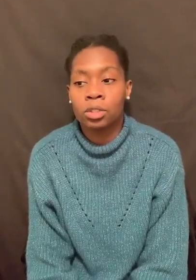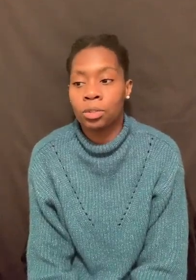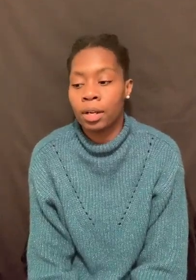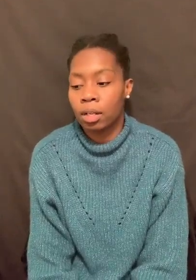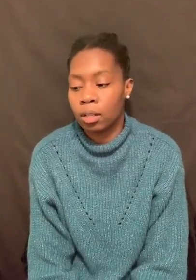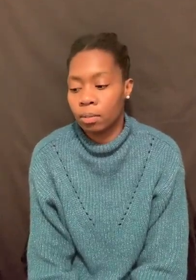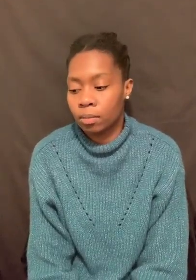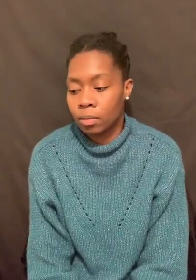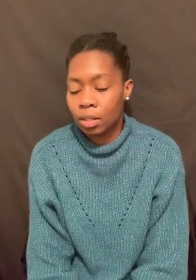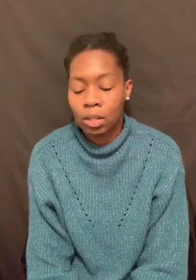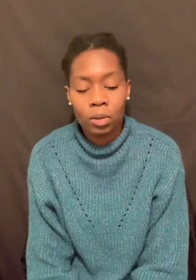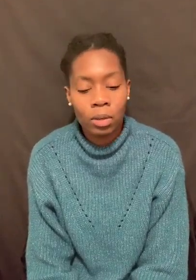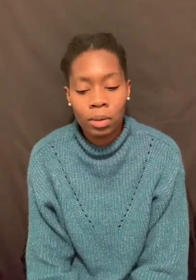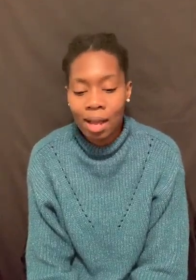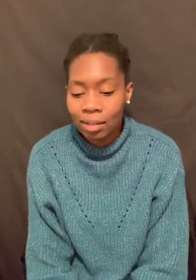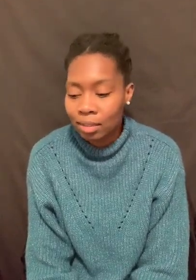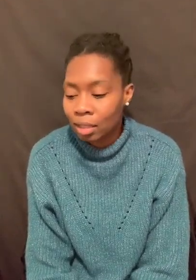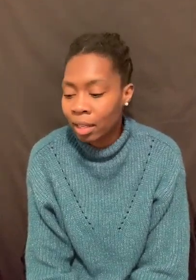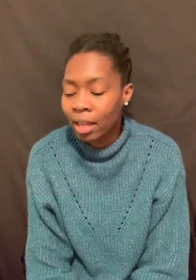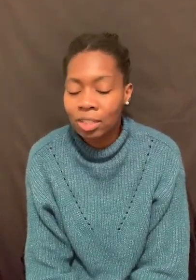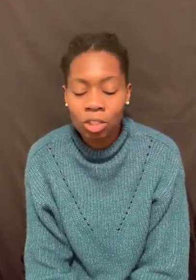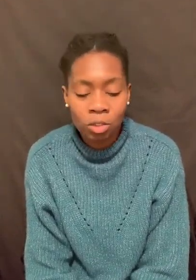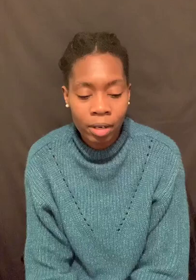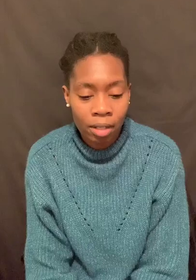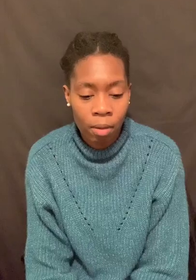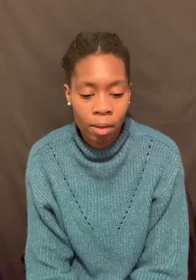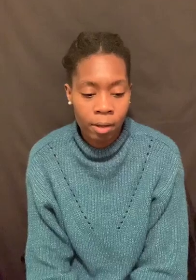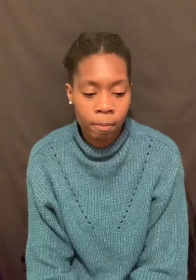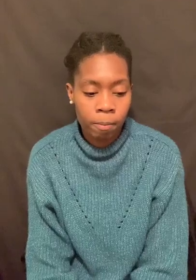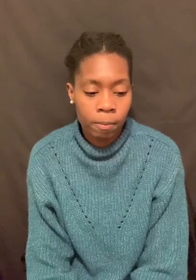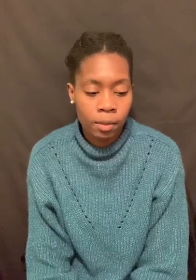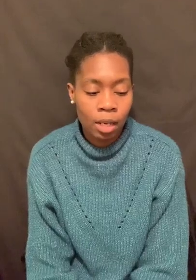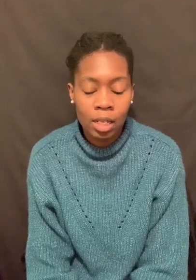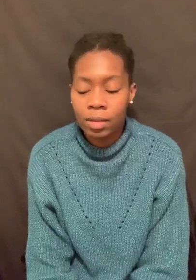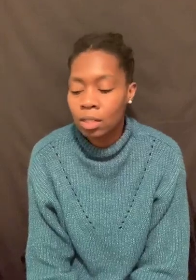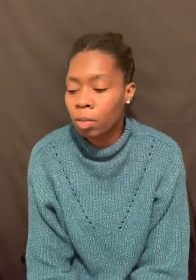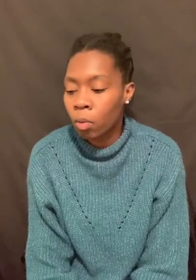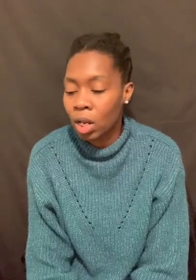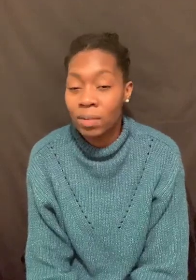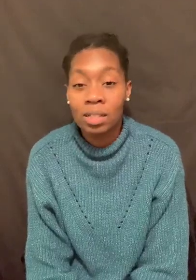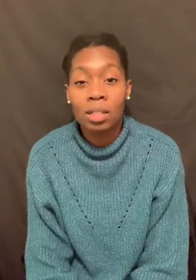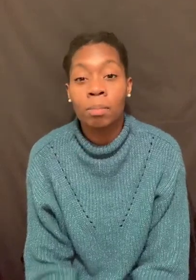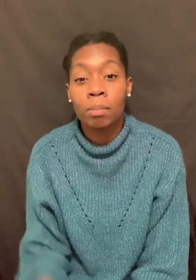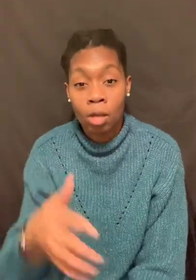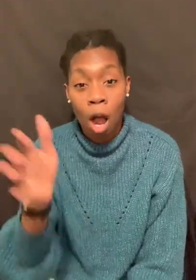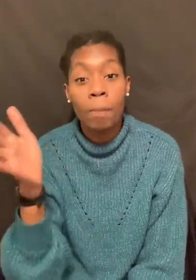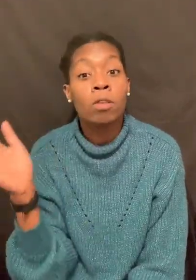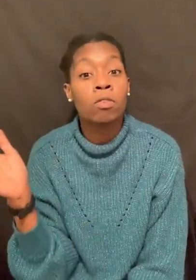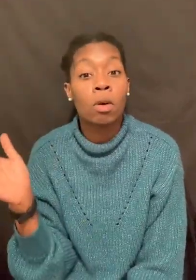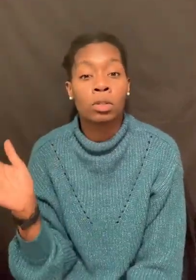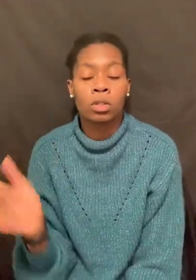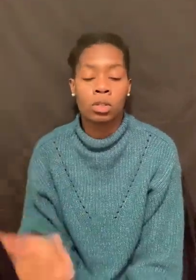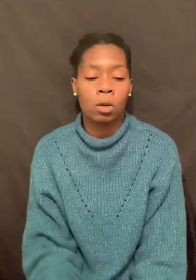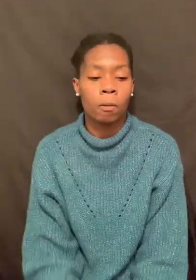drink. Do not, a king shouldn't drink that way. Leave it to the poor, leave it to the common folk to do so.